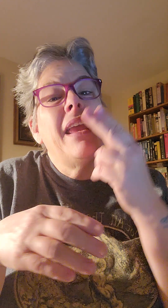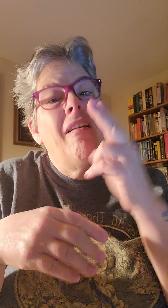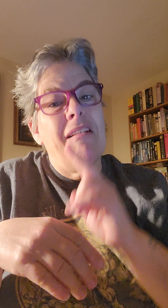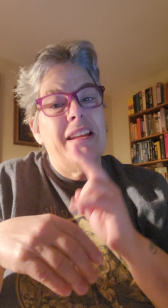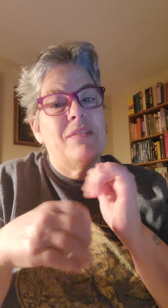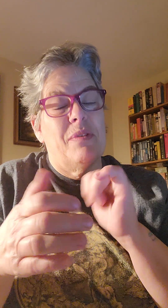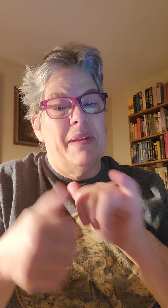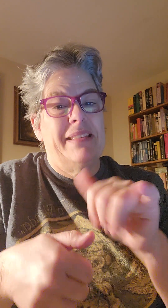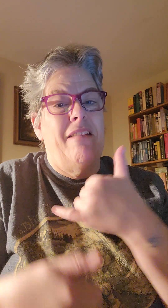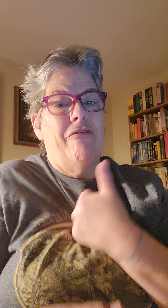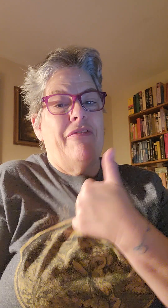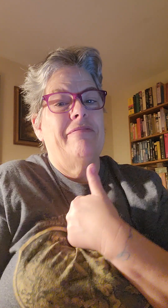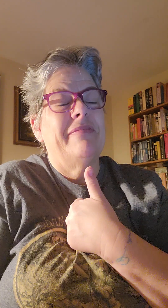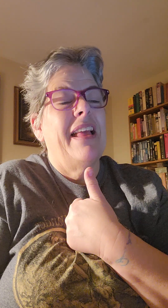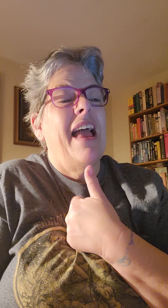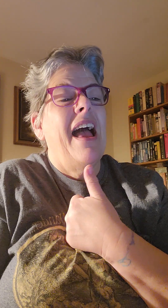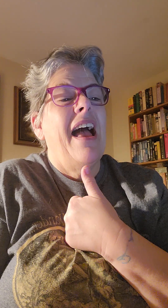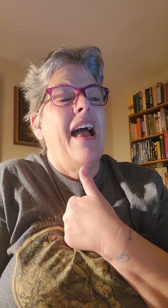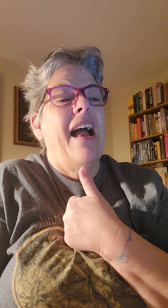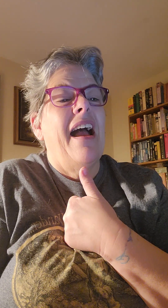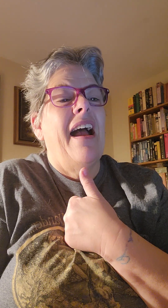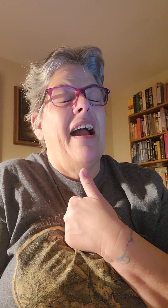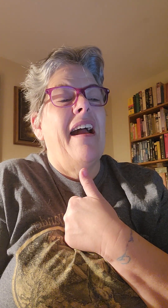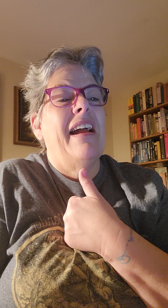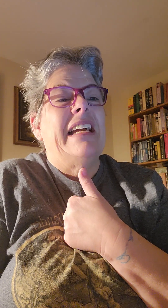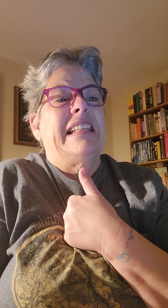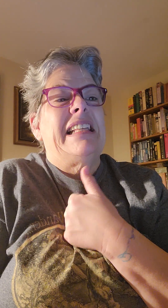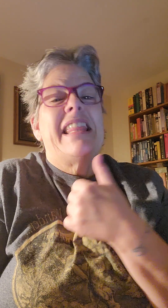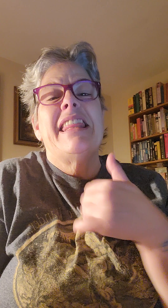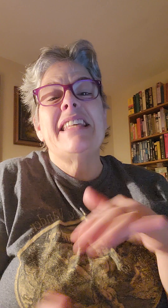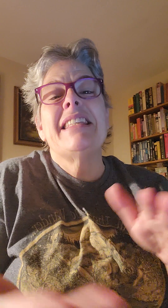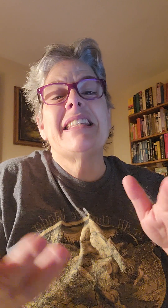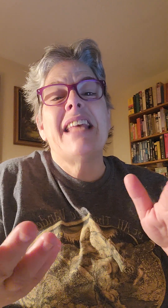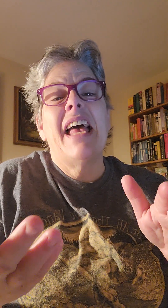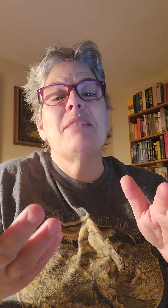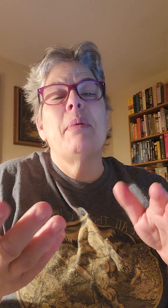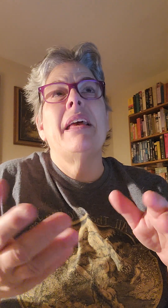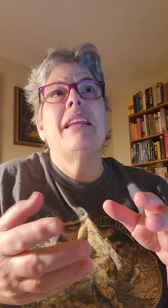honest with myself, this has been